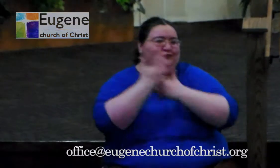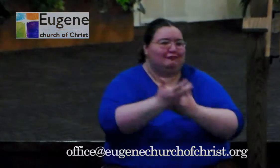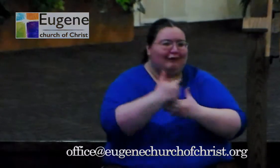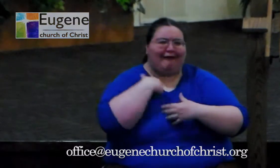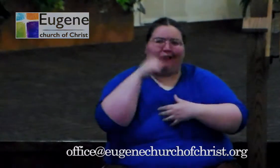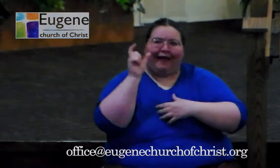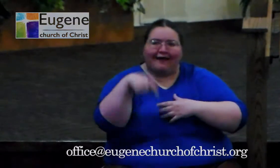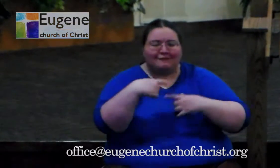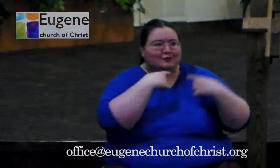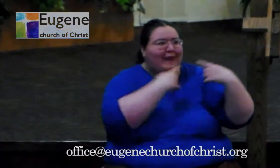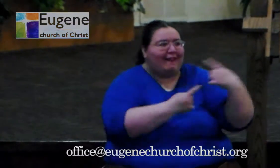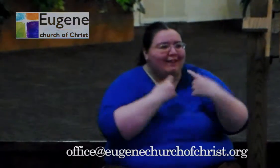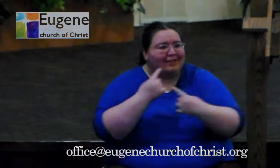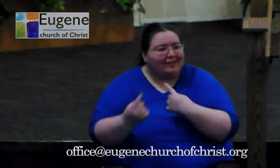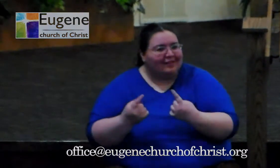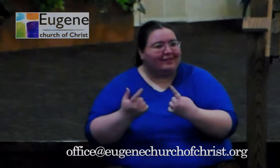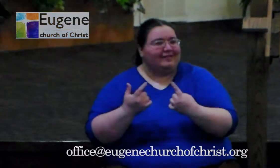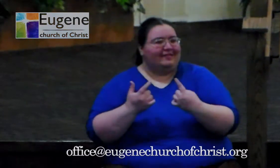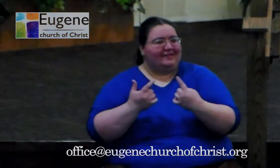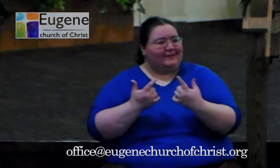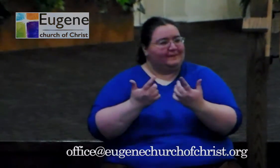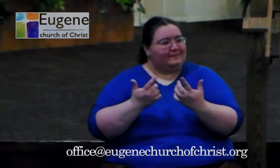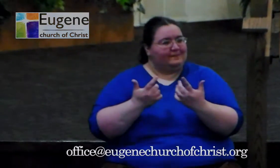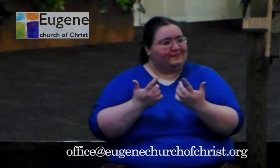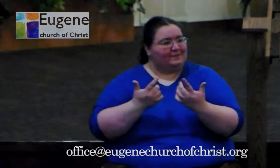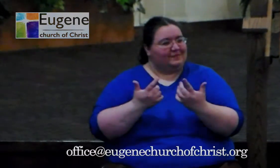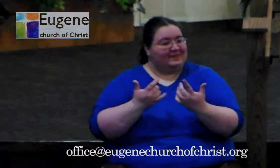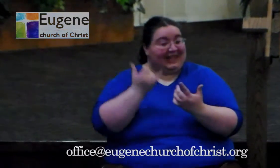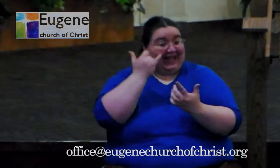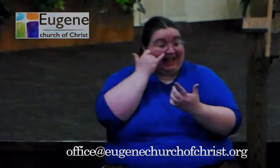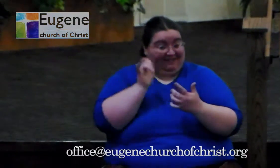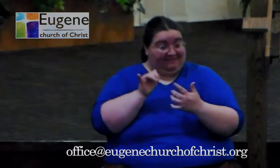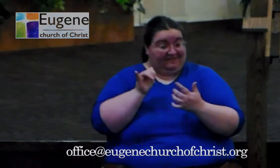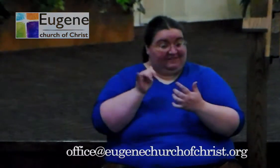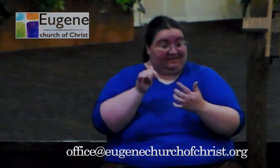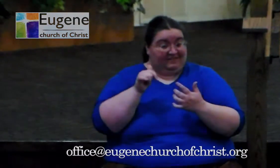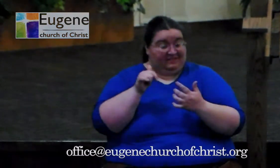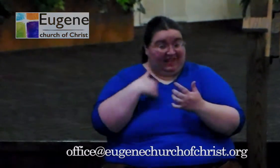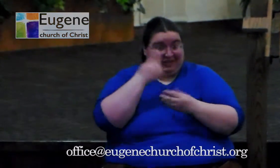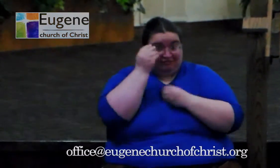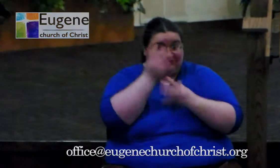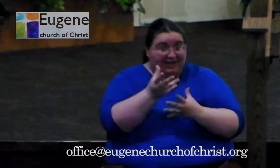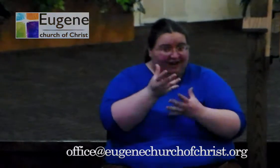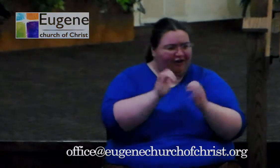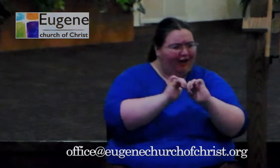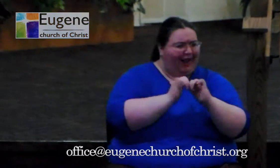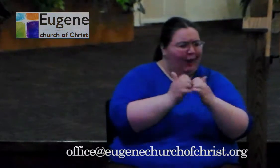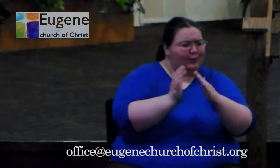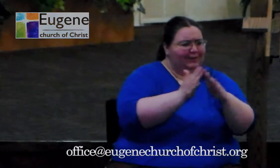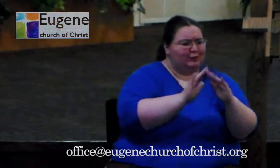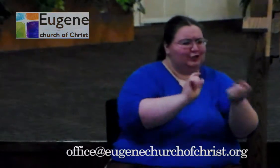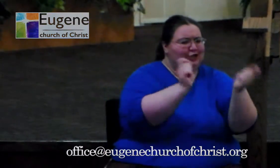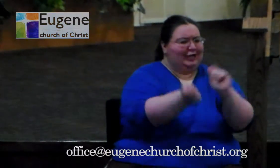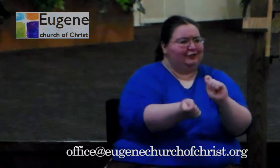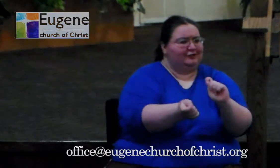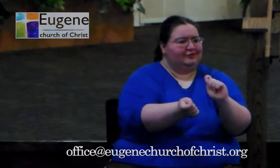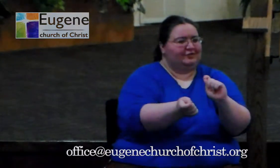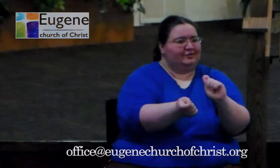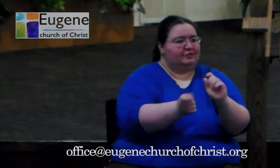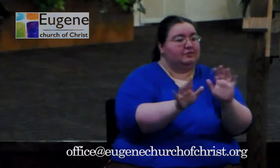has our community changed as a result of that? And again, before you stop and think, not Eugene. It may be